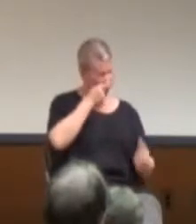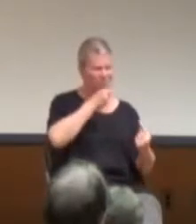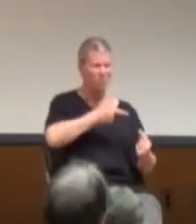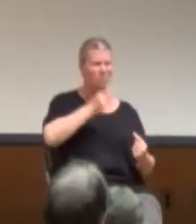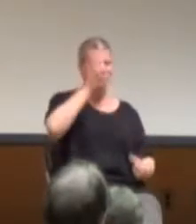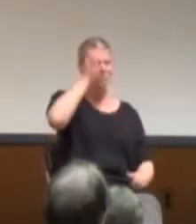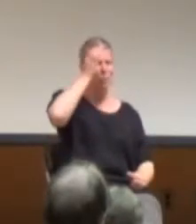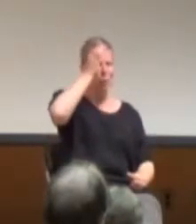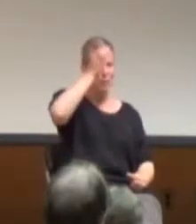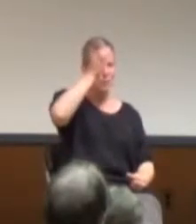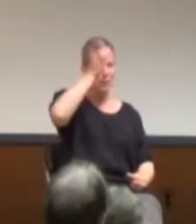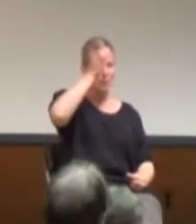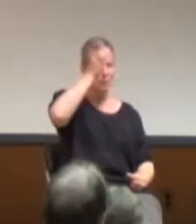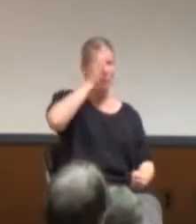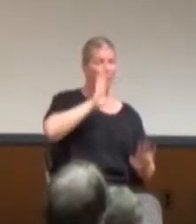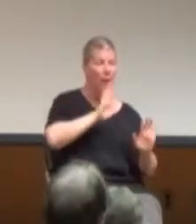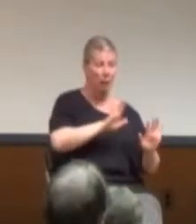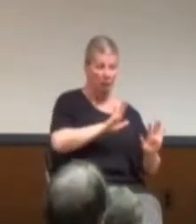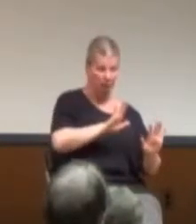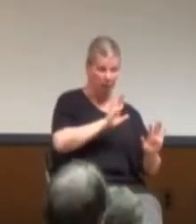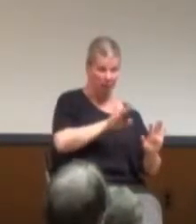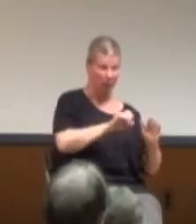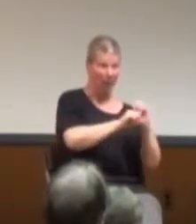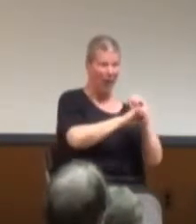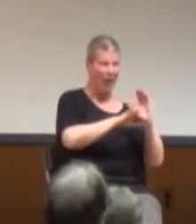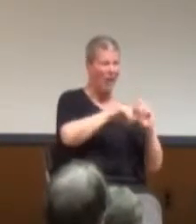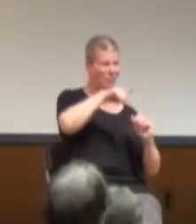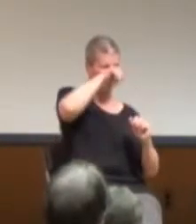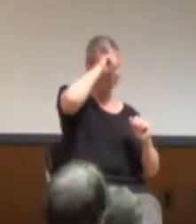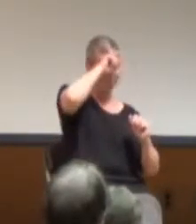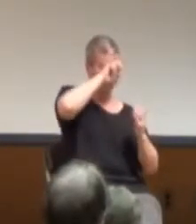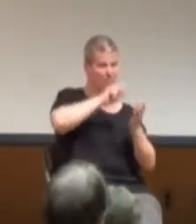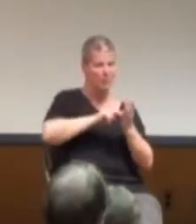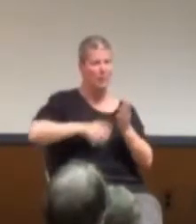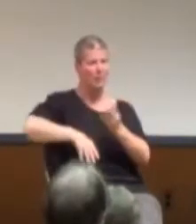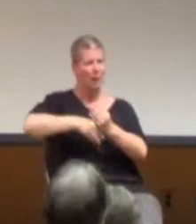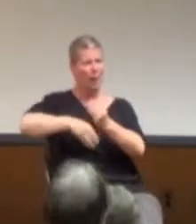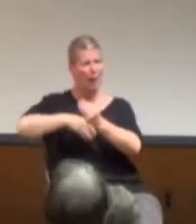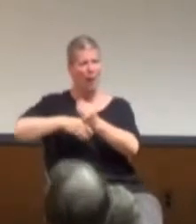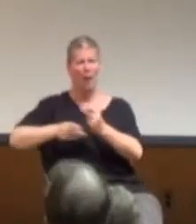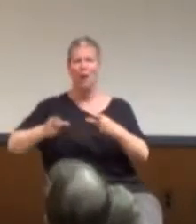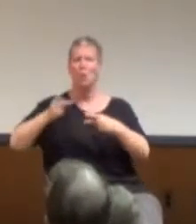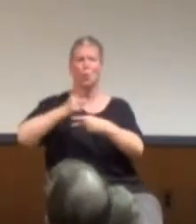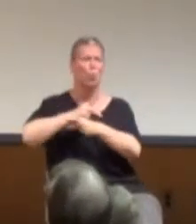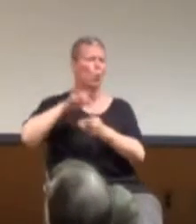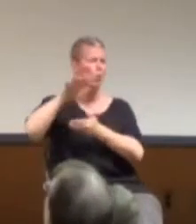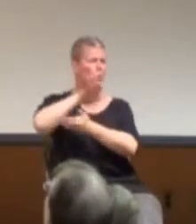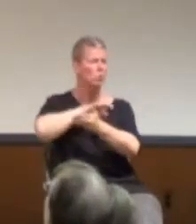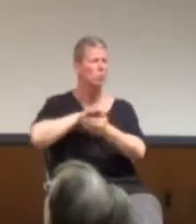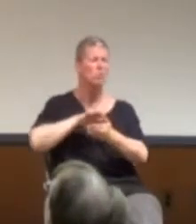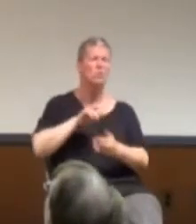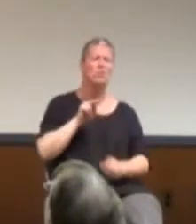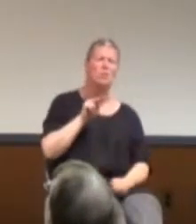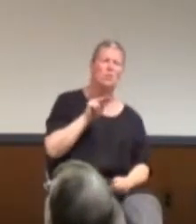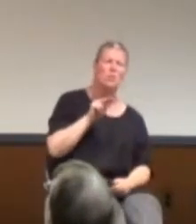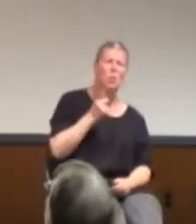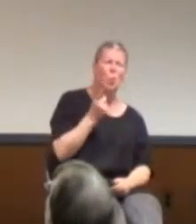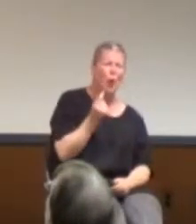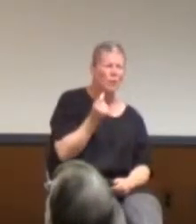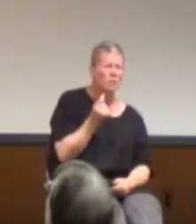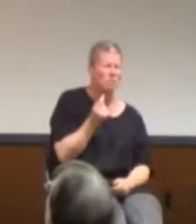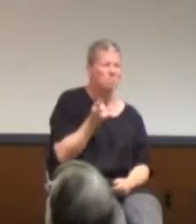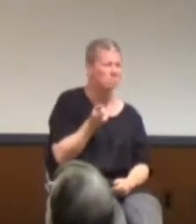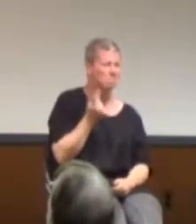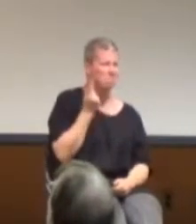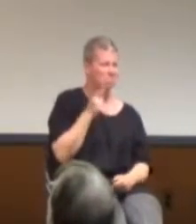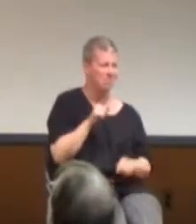all these other offshoots, all these other topics, it becomes a lot more difficult for whoever's listening to you to get the basics. I